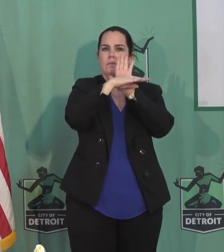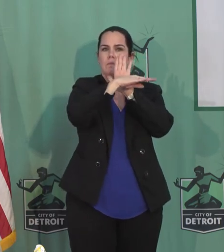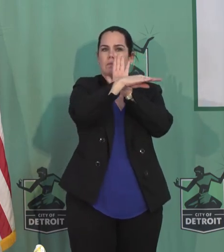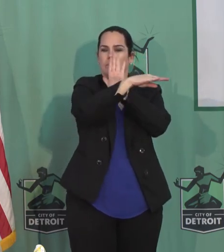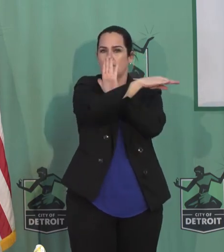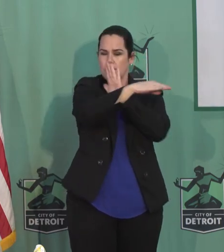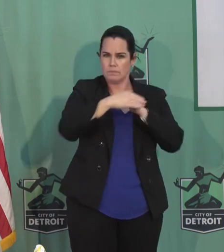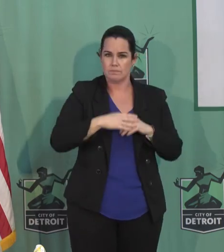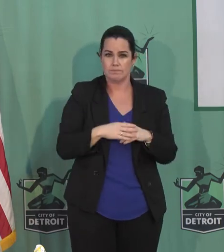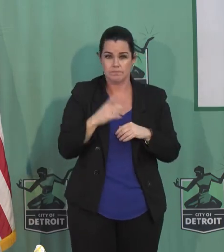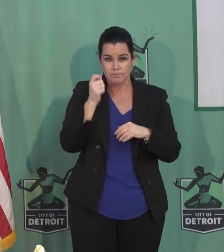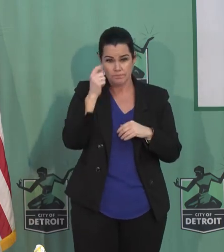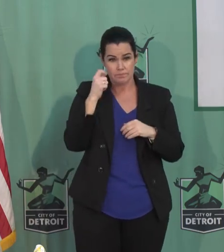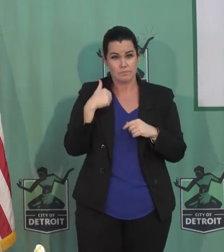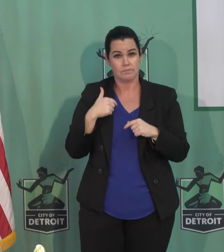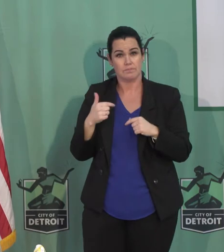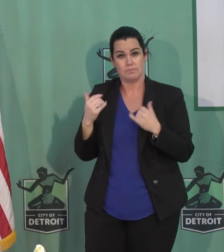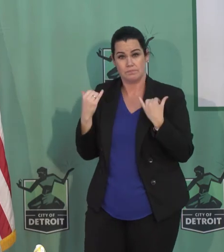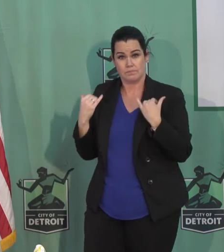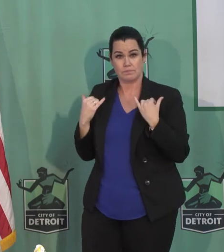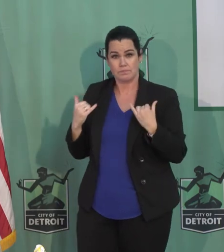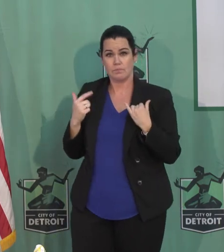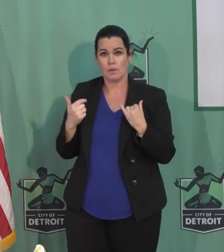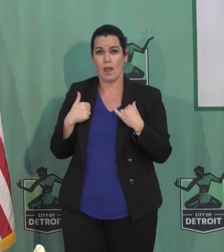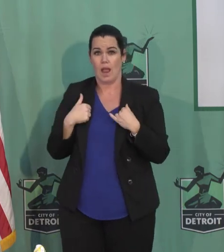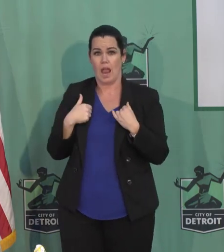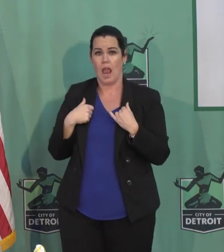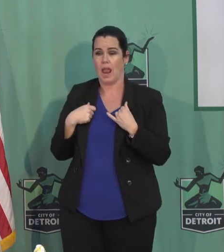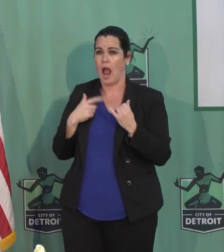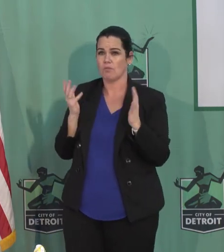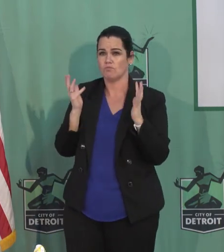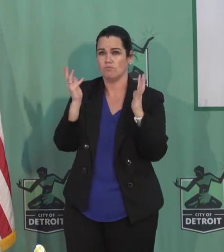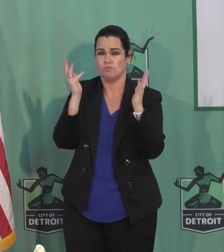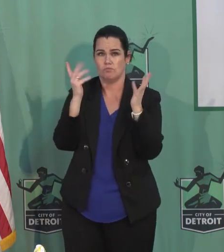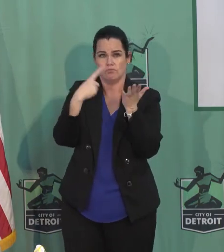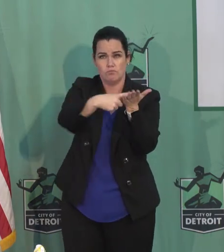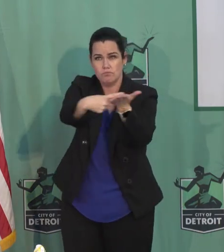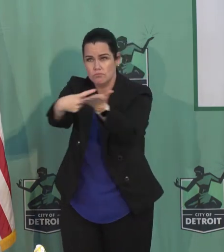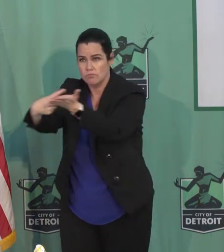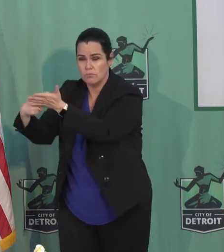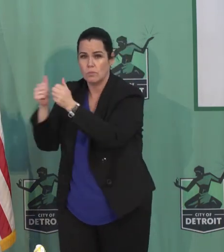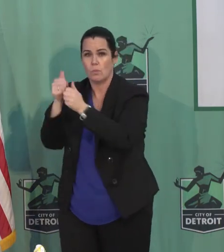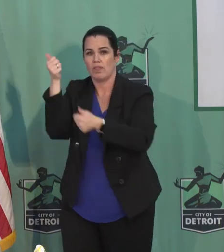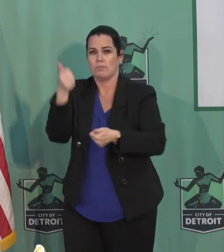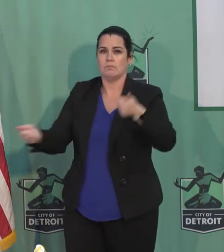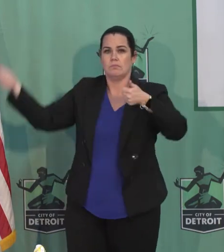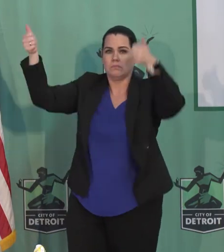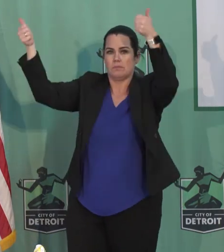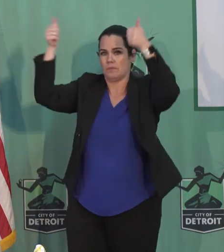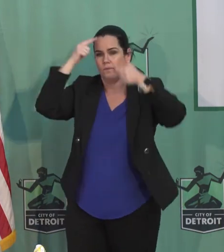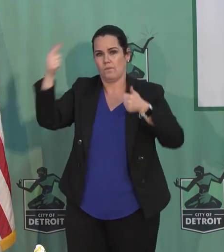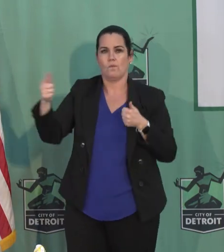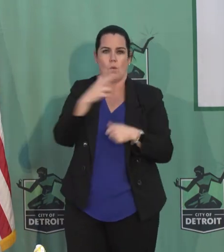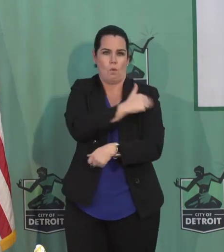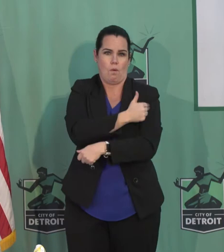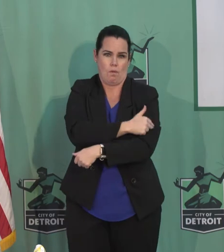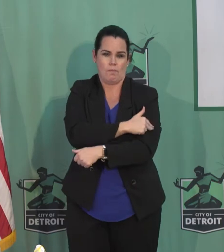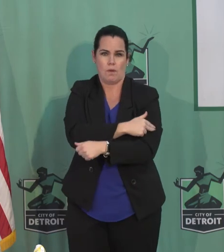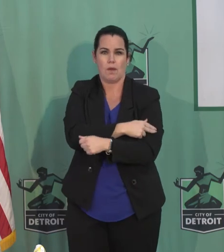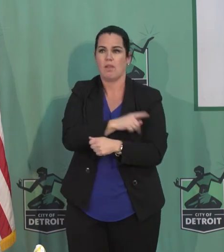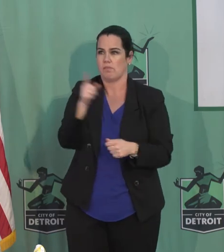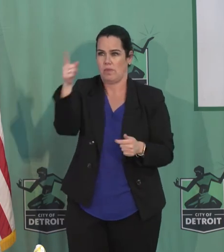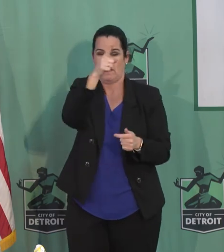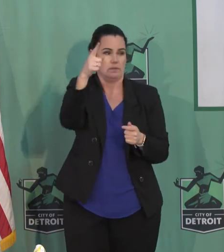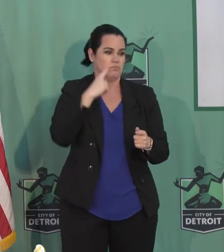on the phone with the CEOs of big hospital systems, and they are telling me they are seeing the same